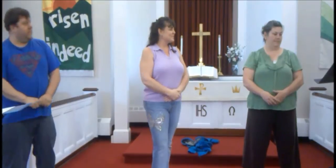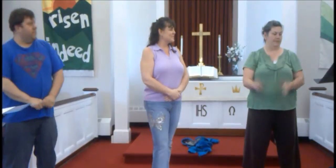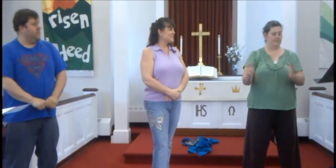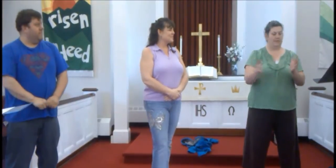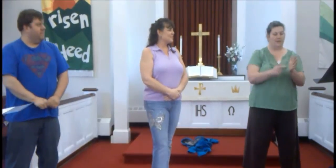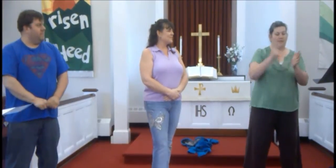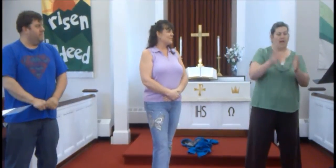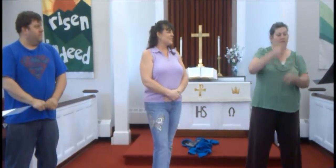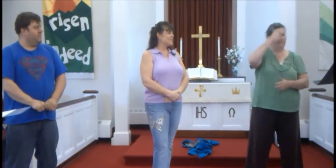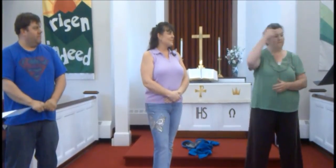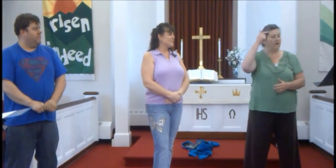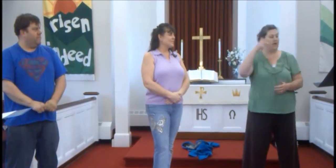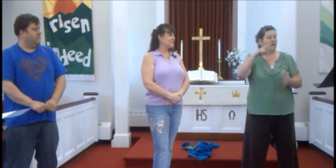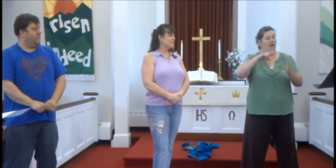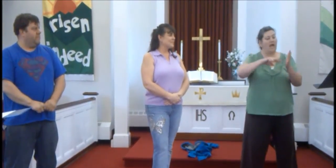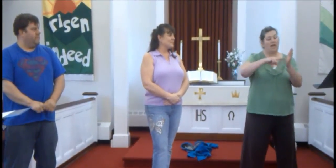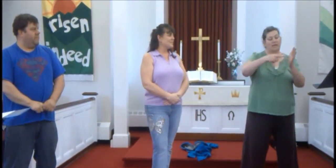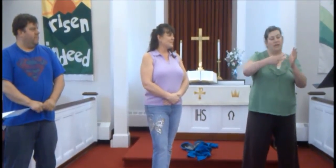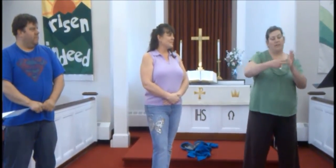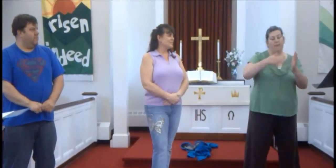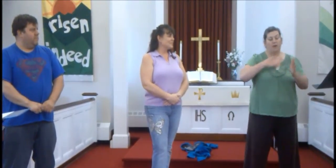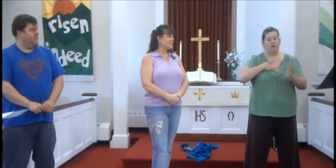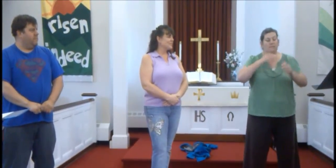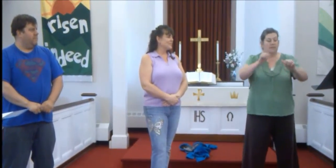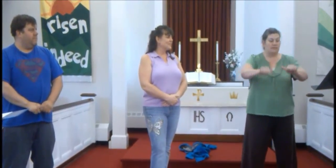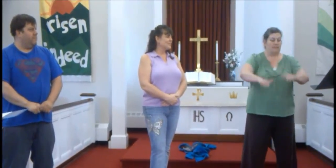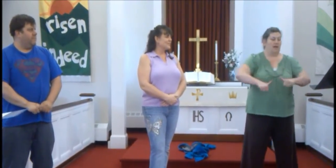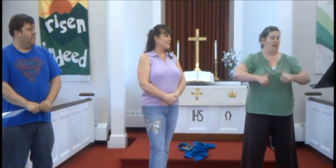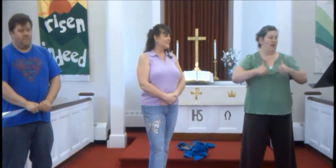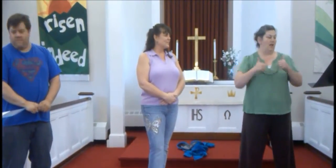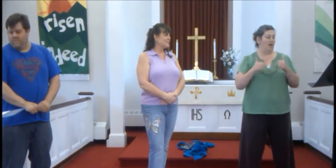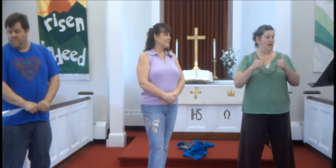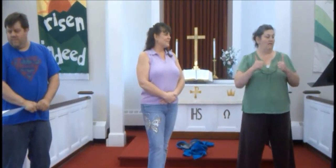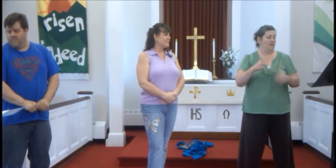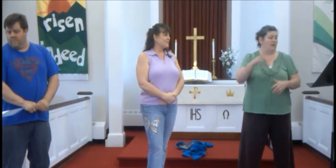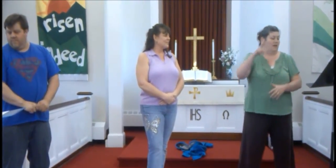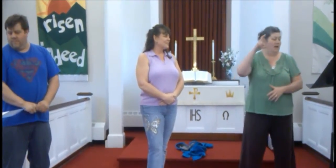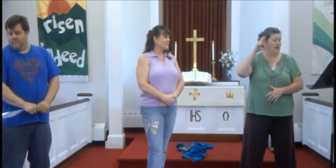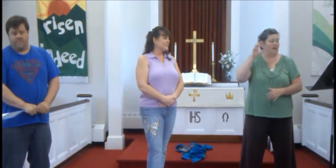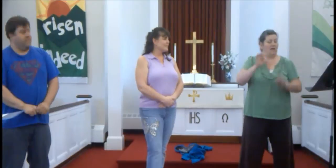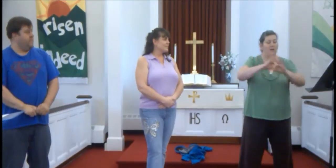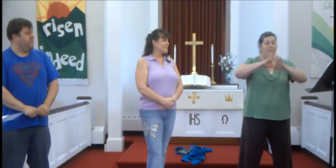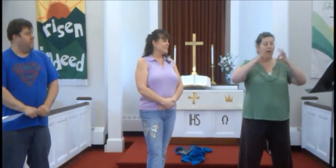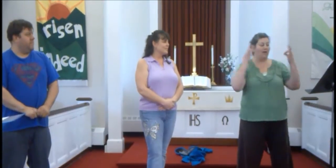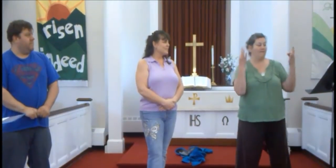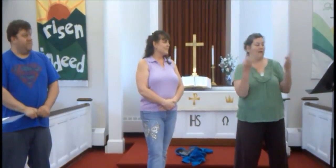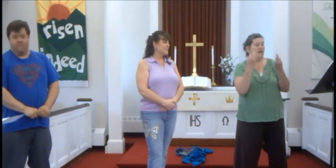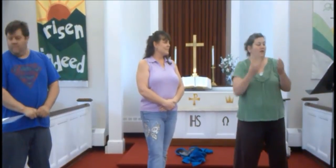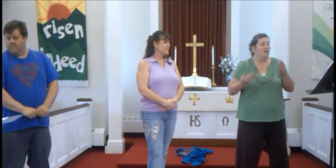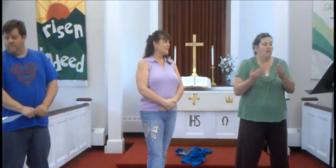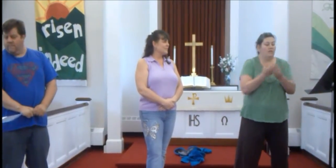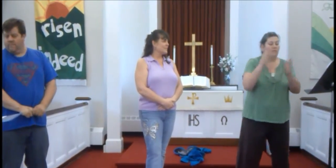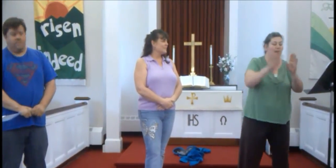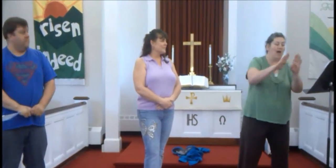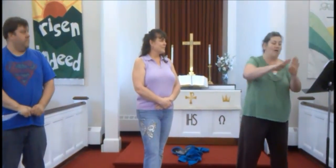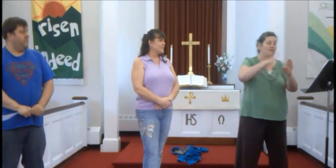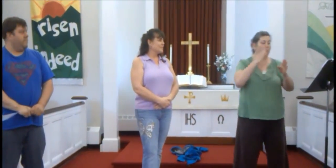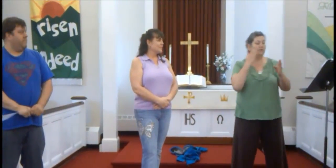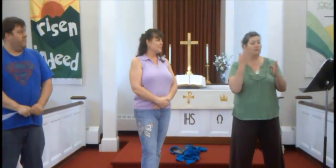Sometimes I forget what living's for, and I hear my life through my front